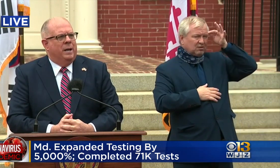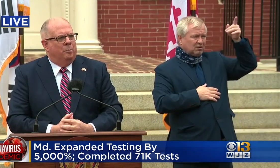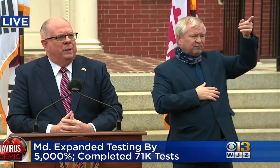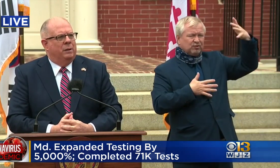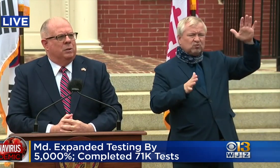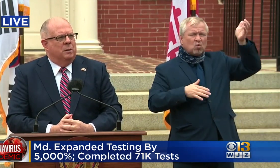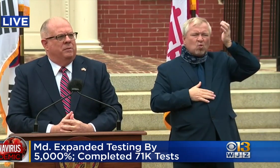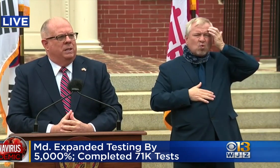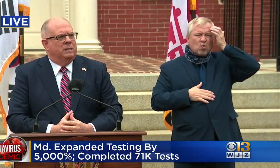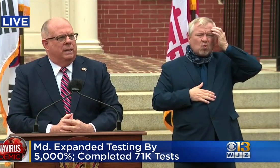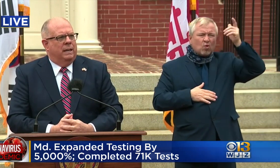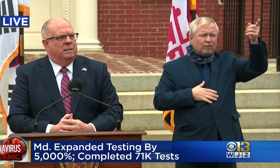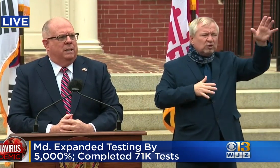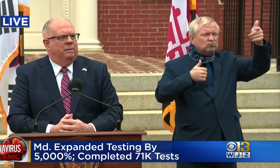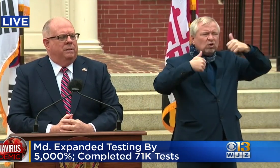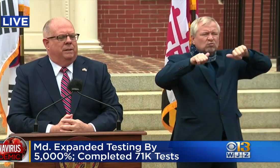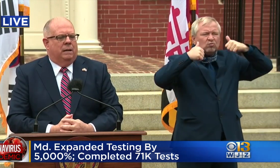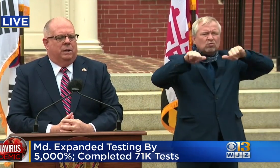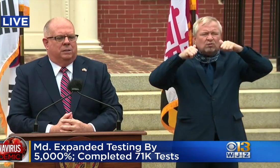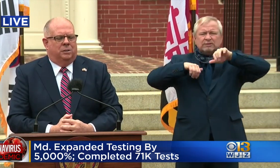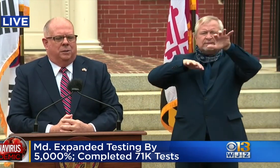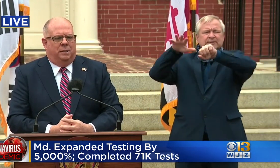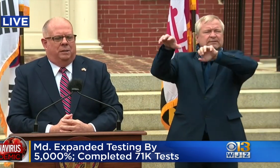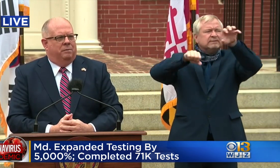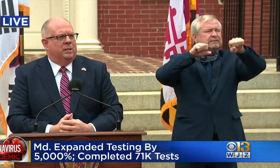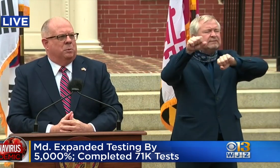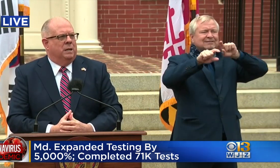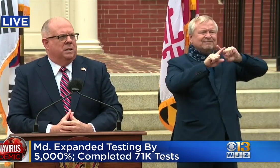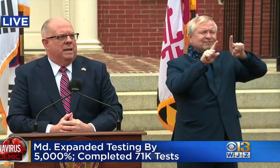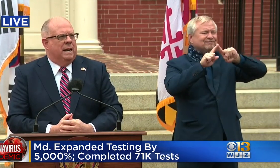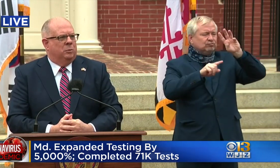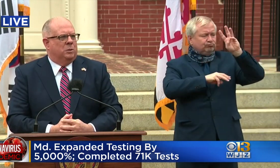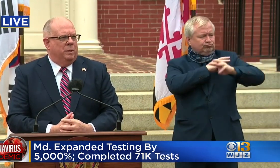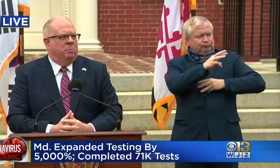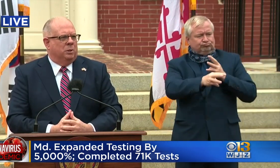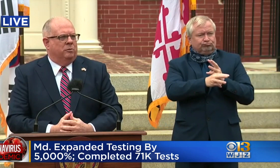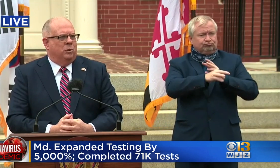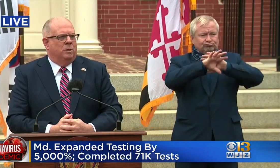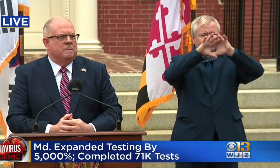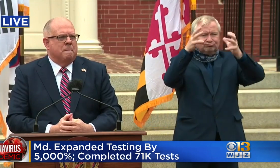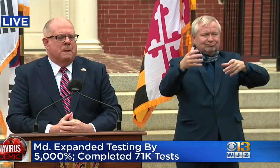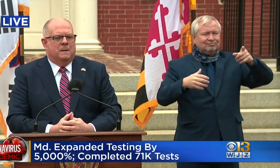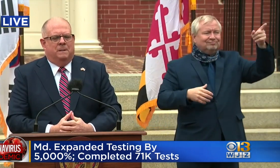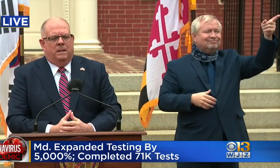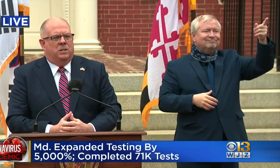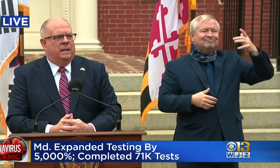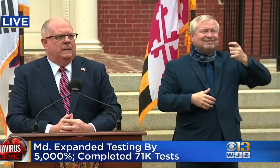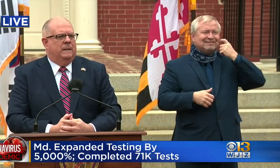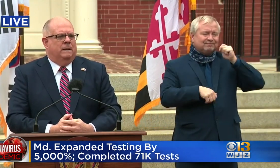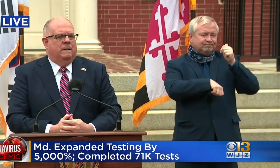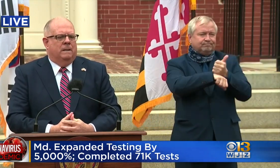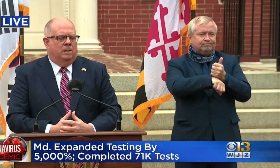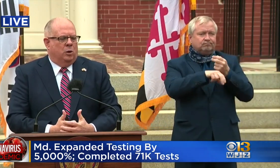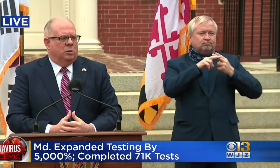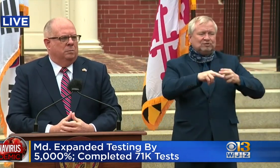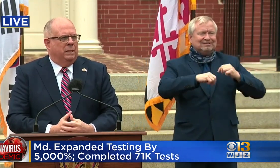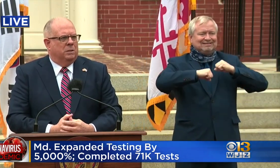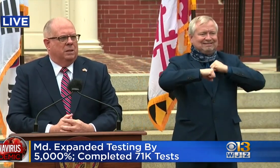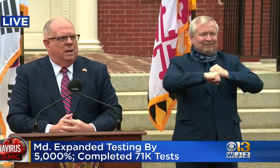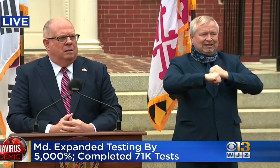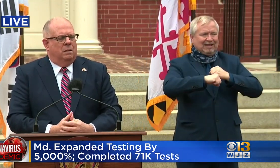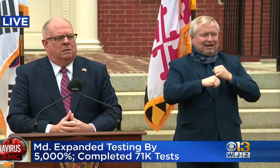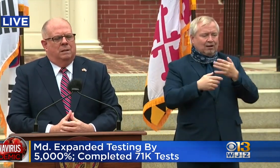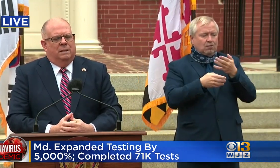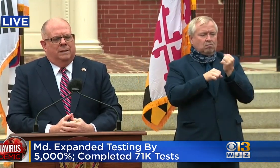and has been helping with some of these things. They've now instituted the defense production act, which we pushed for. Uh, NGA did along with some